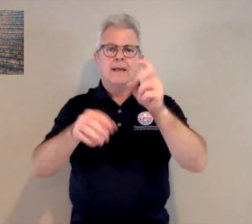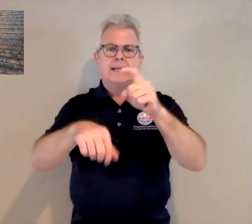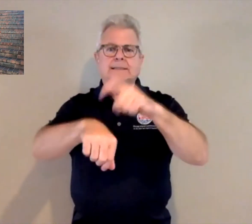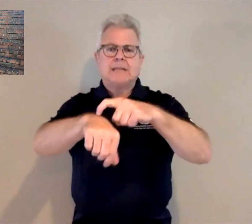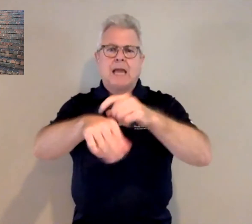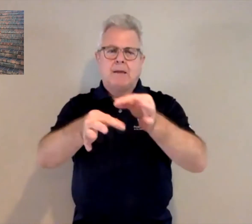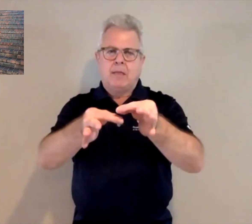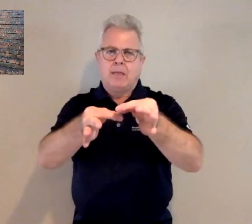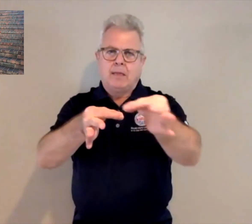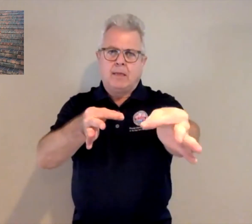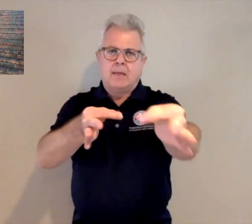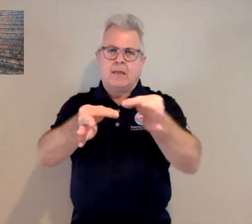person out.